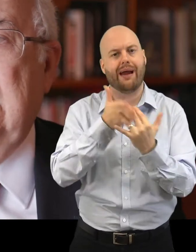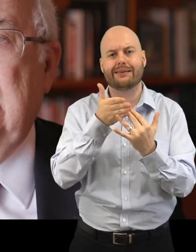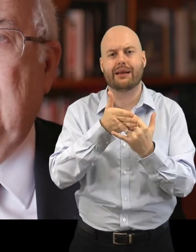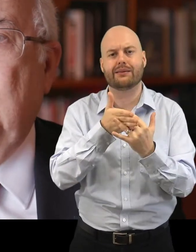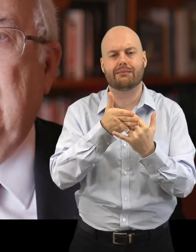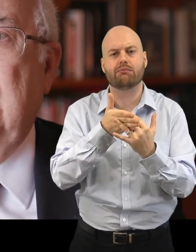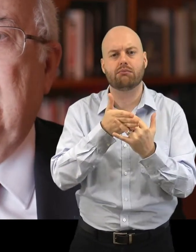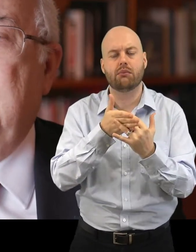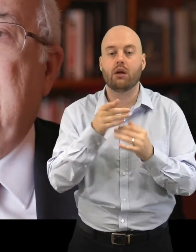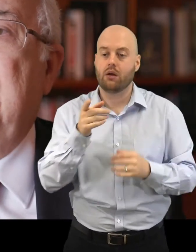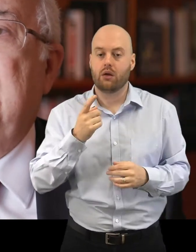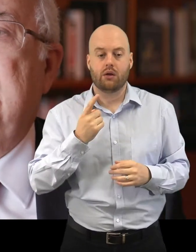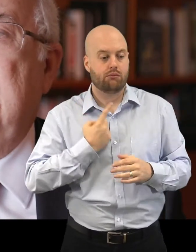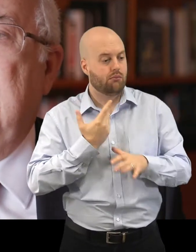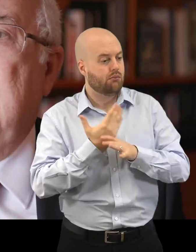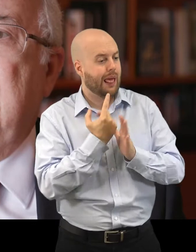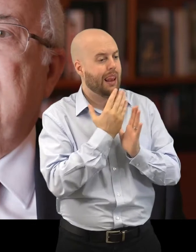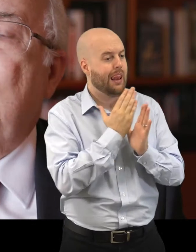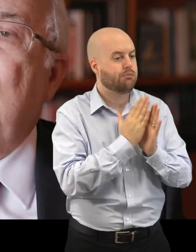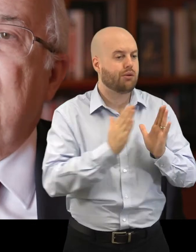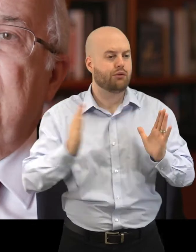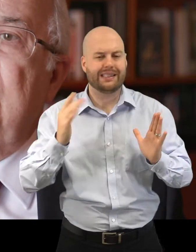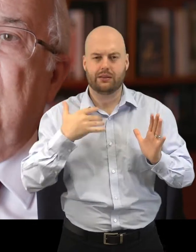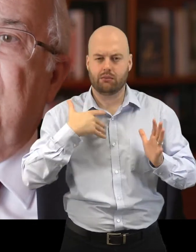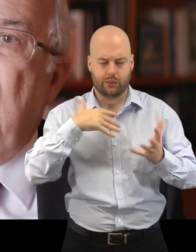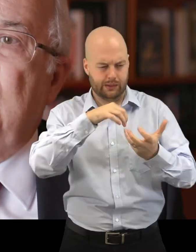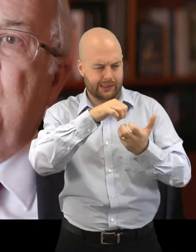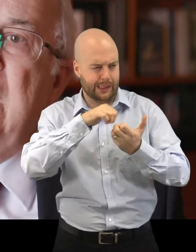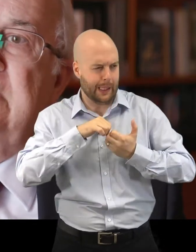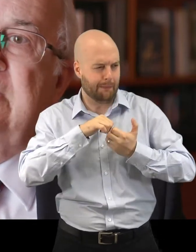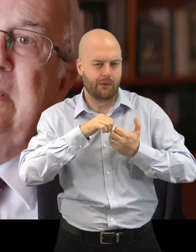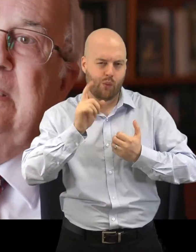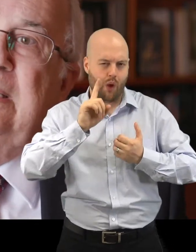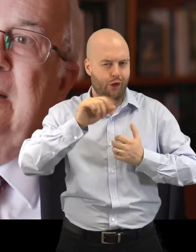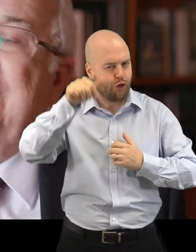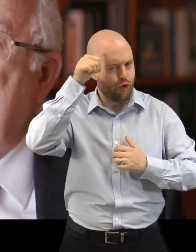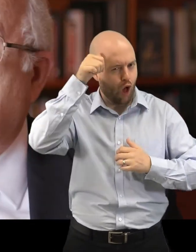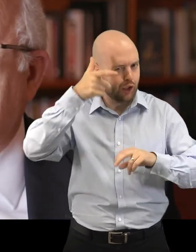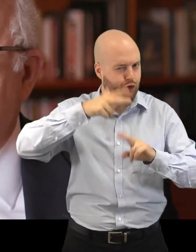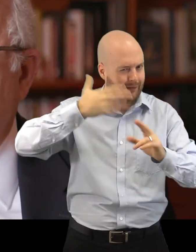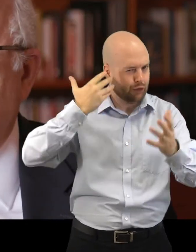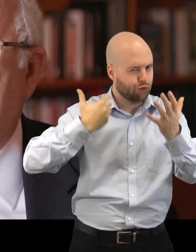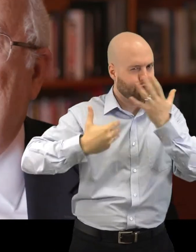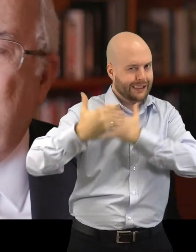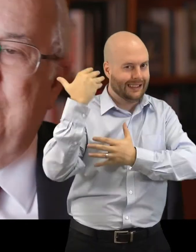where librarians are the custodians of knowledge past and the incubators of knowledge future.